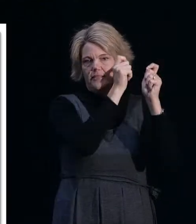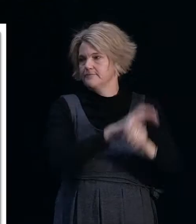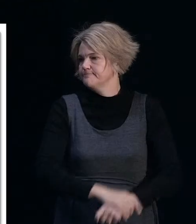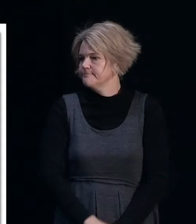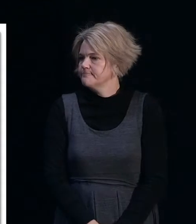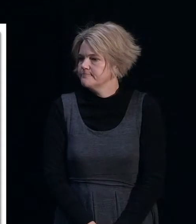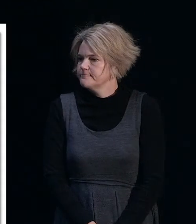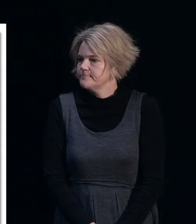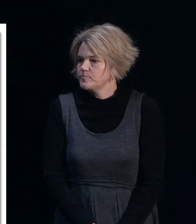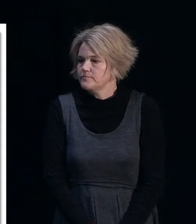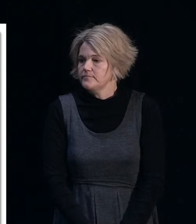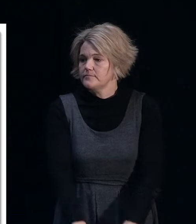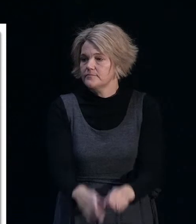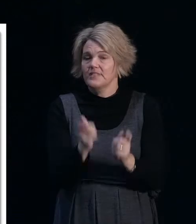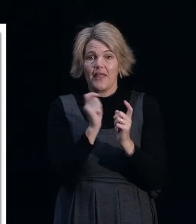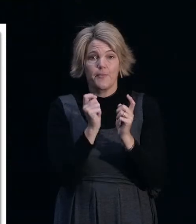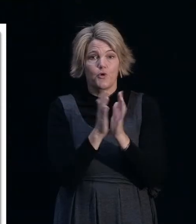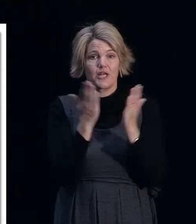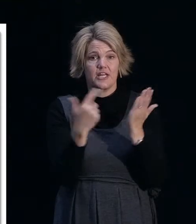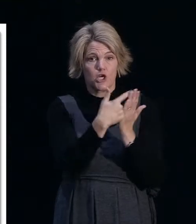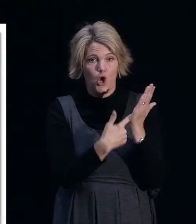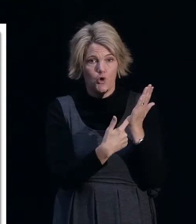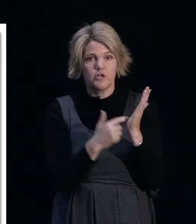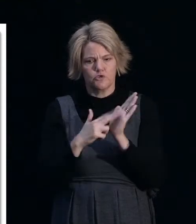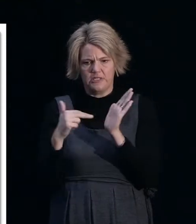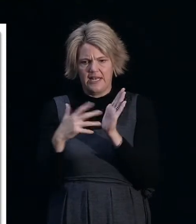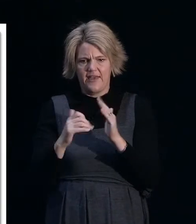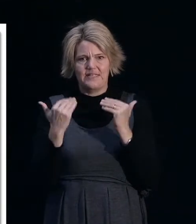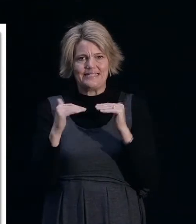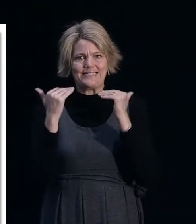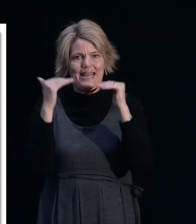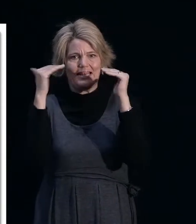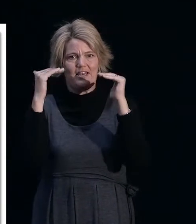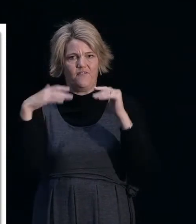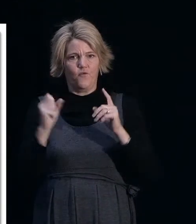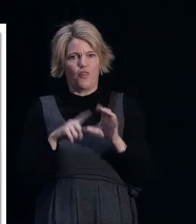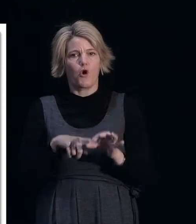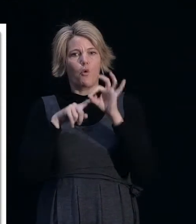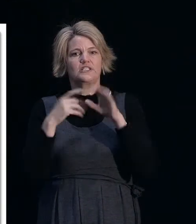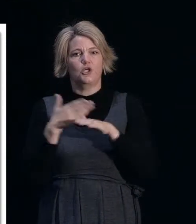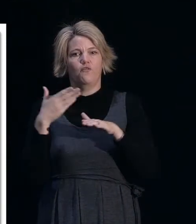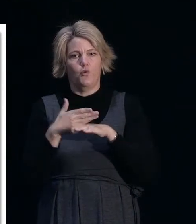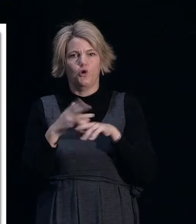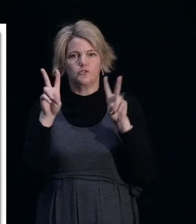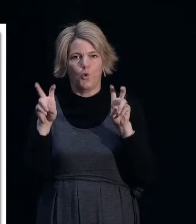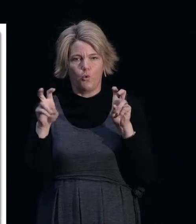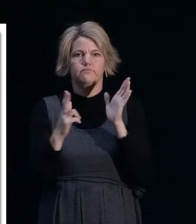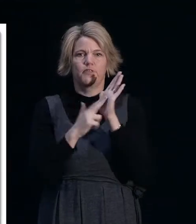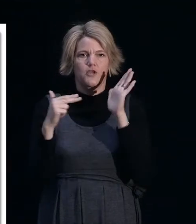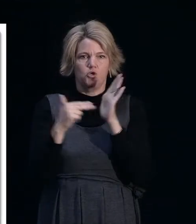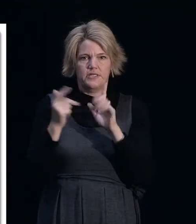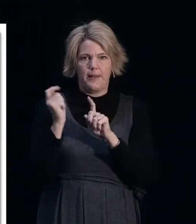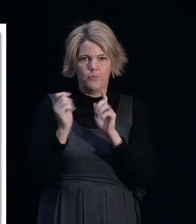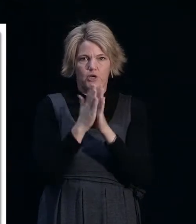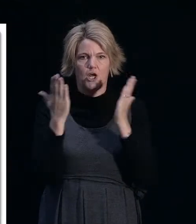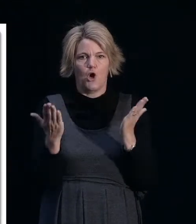The building codes. New Zealand has a standard for the quality of building work in New Zealand, and it's the New Zealand Building Code. It sets a